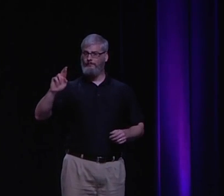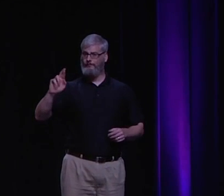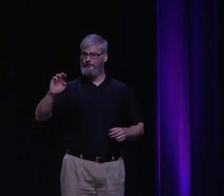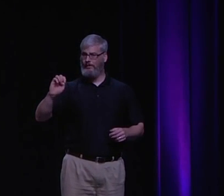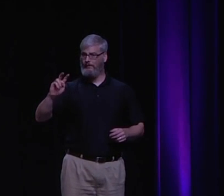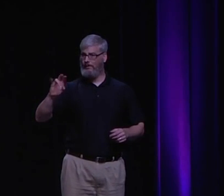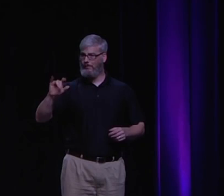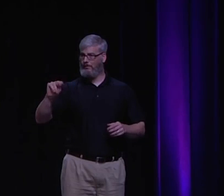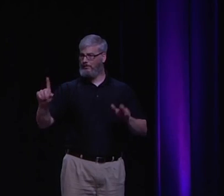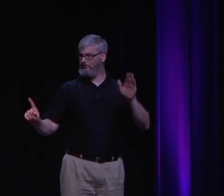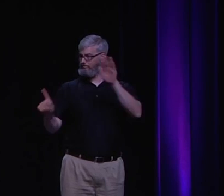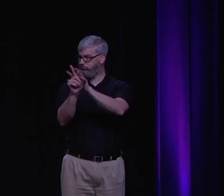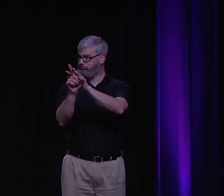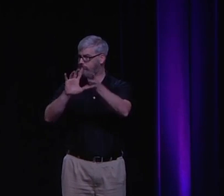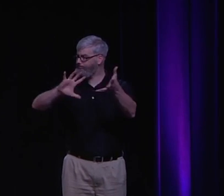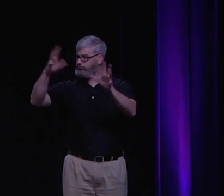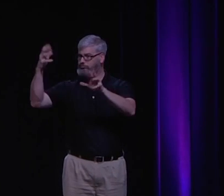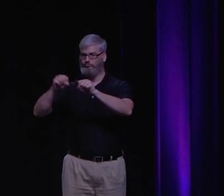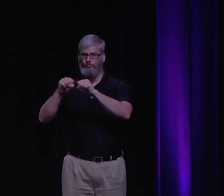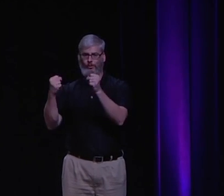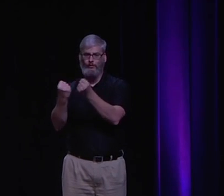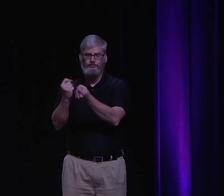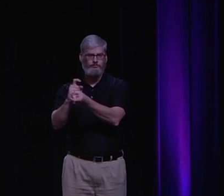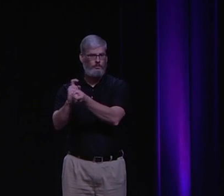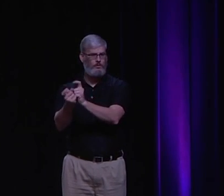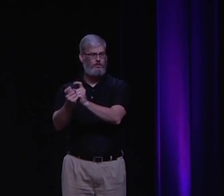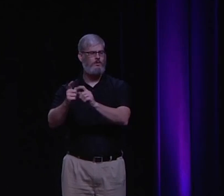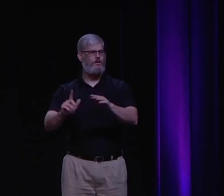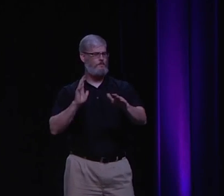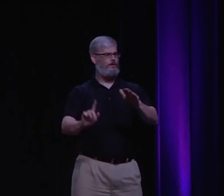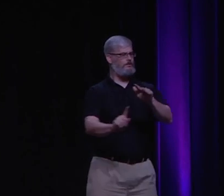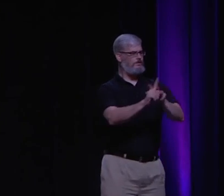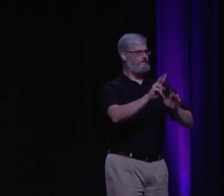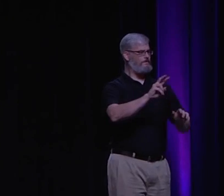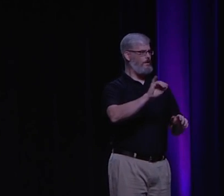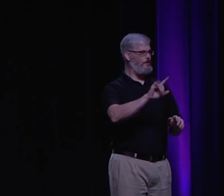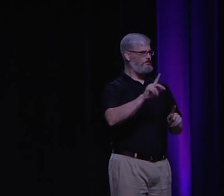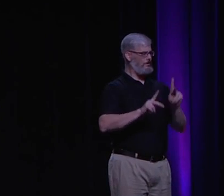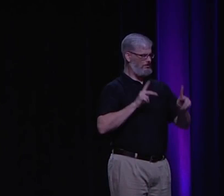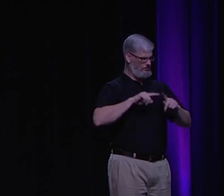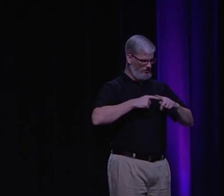So there's a pattern here. With a technical revolution, society changes,